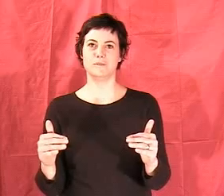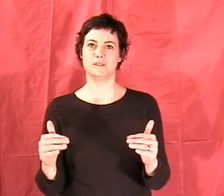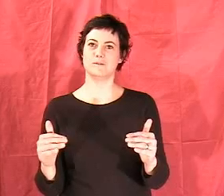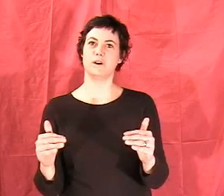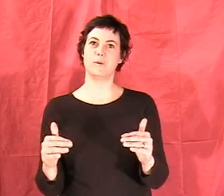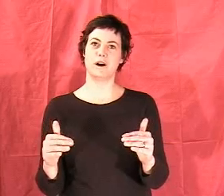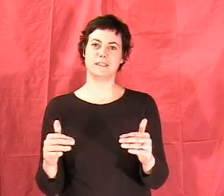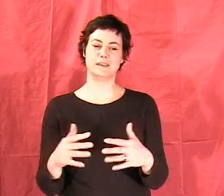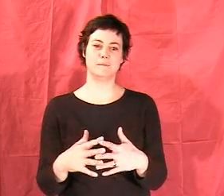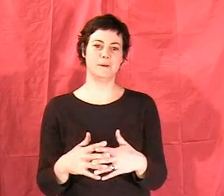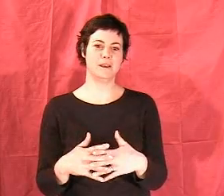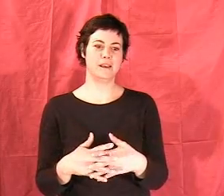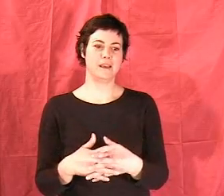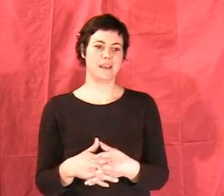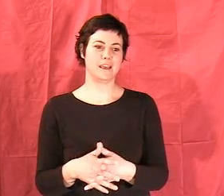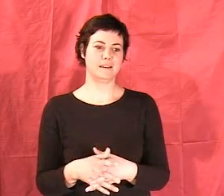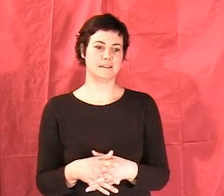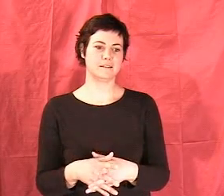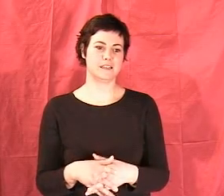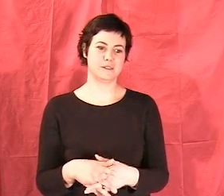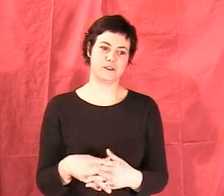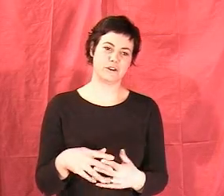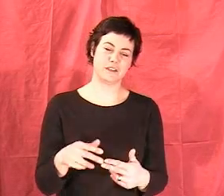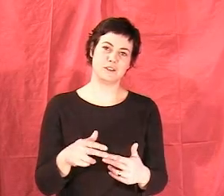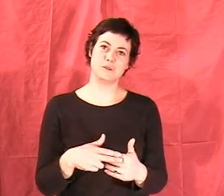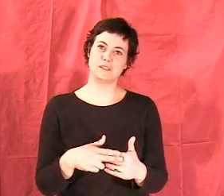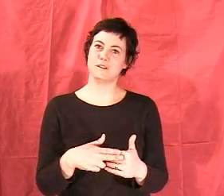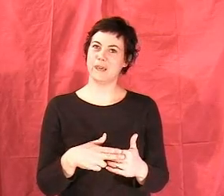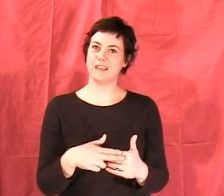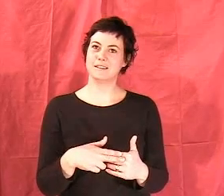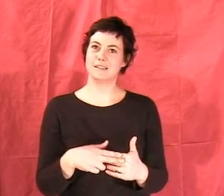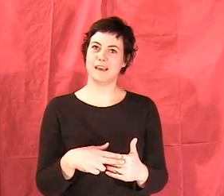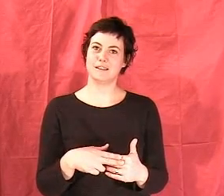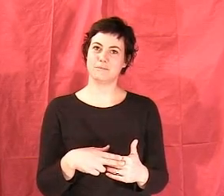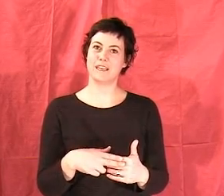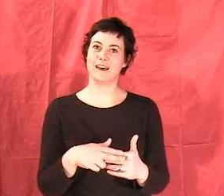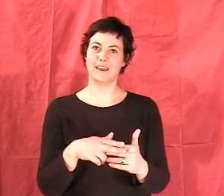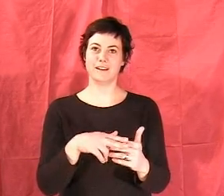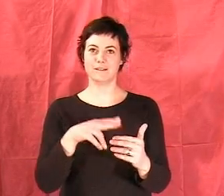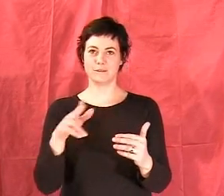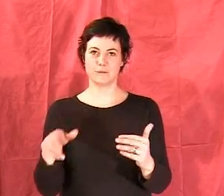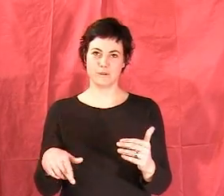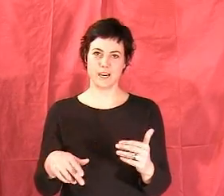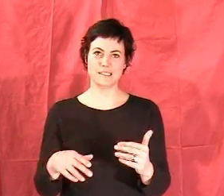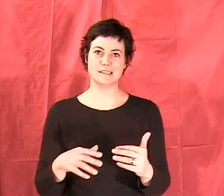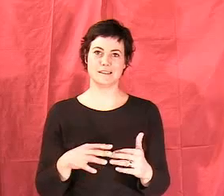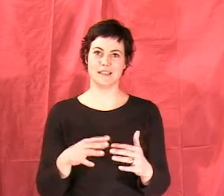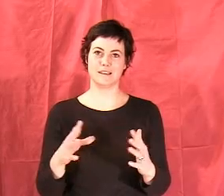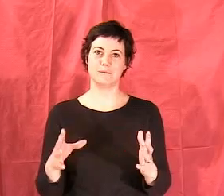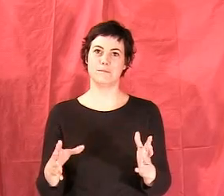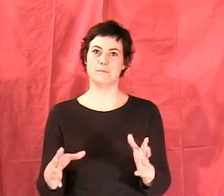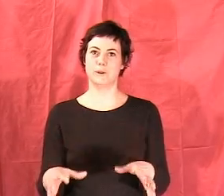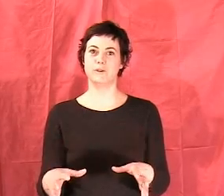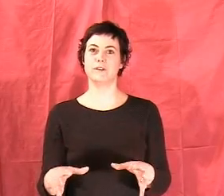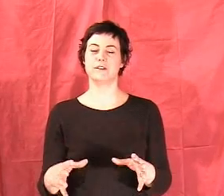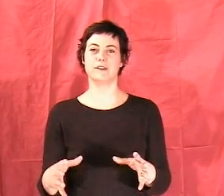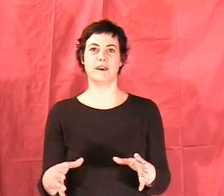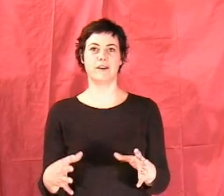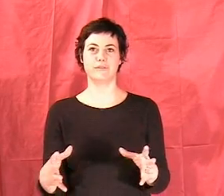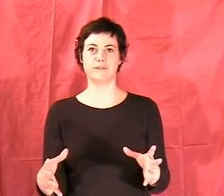where I wanted them. And then started using the bangs as my guide through the rest to get the bulk out of